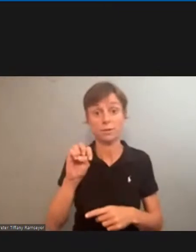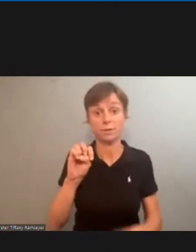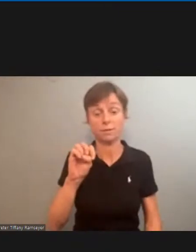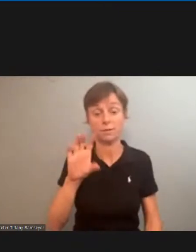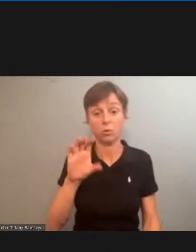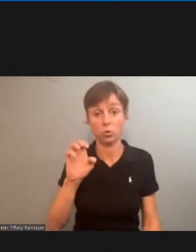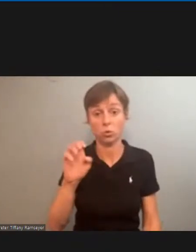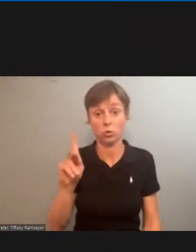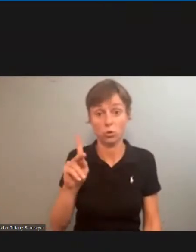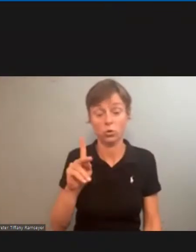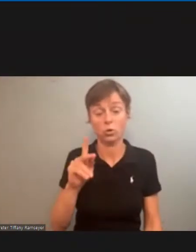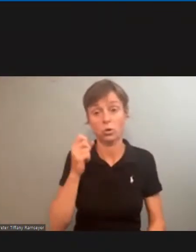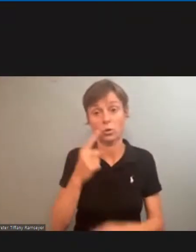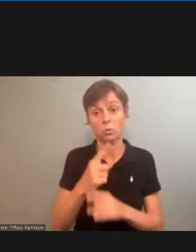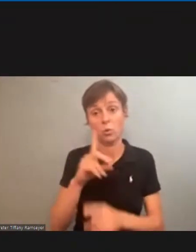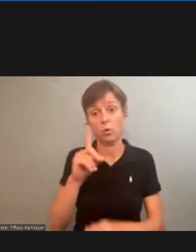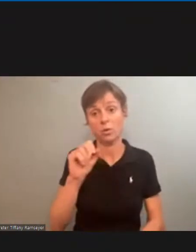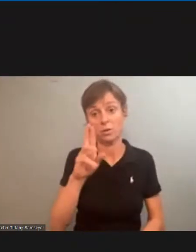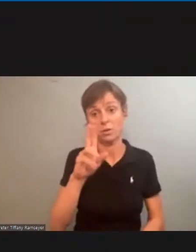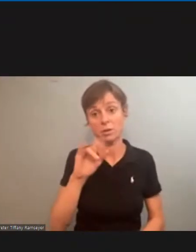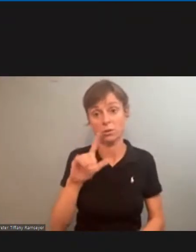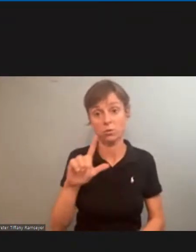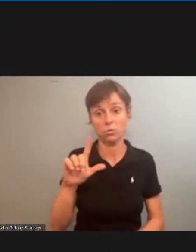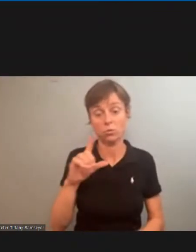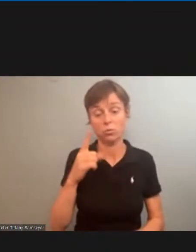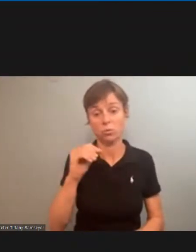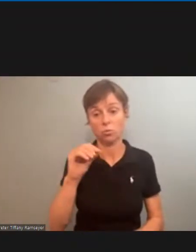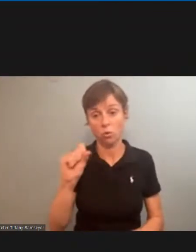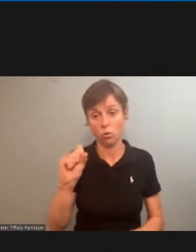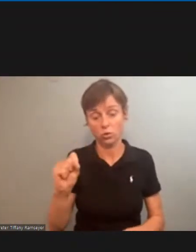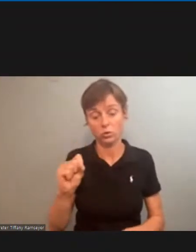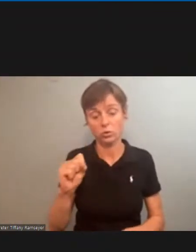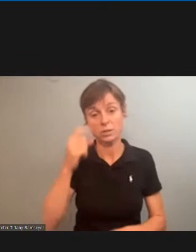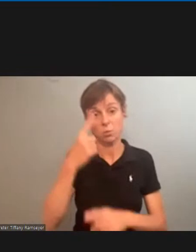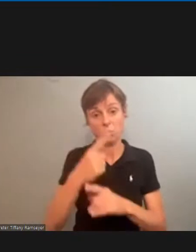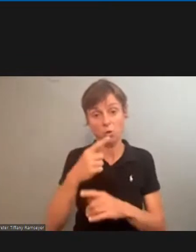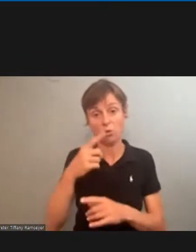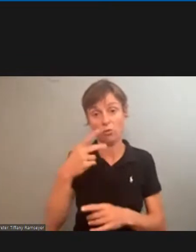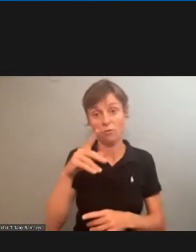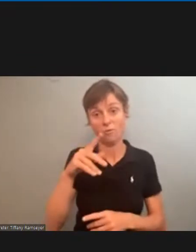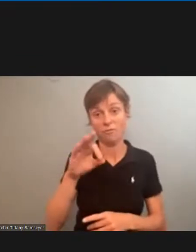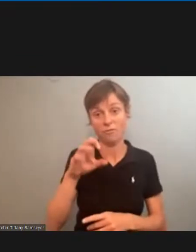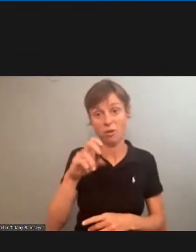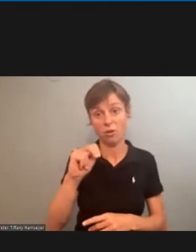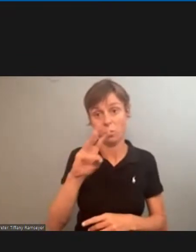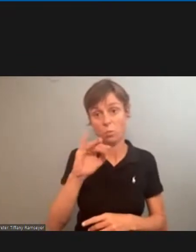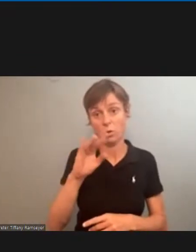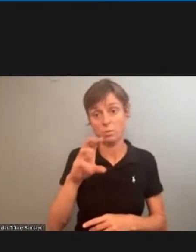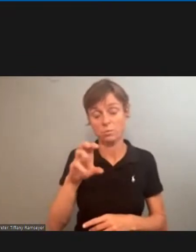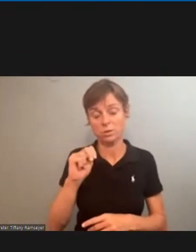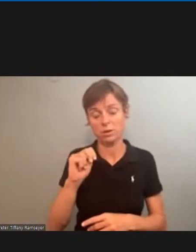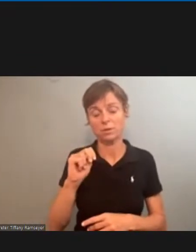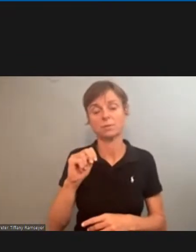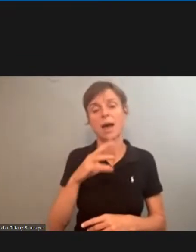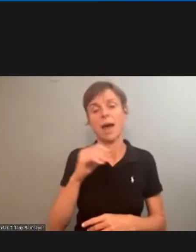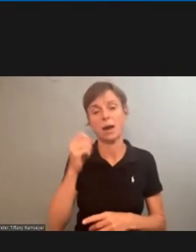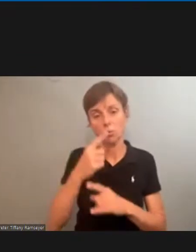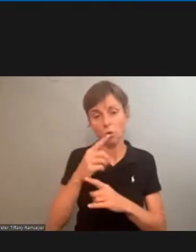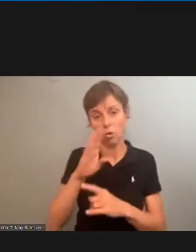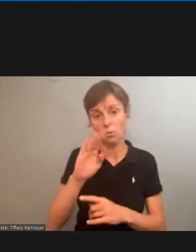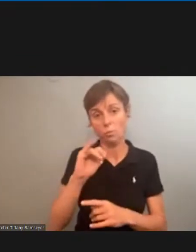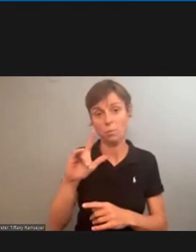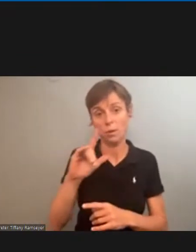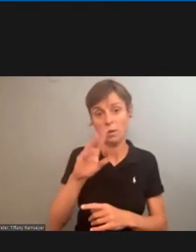Brother Daryl Goss, Brother Farron Williamson, and Brother Bill Wisner. These